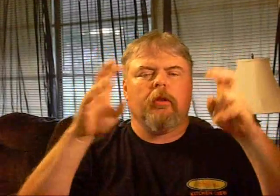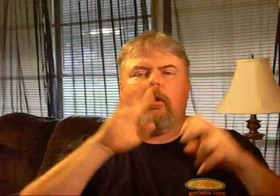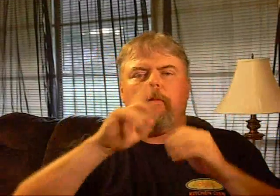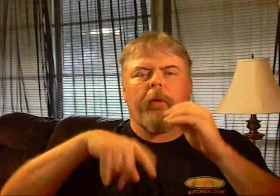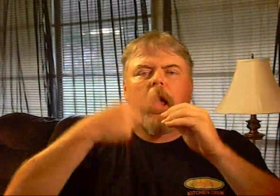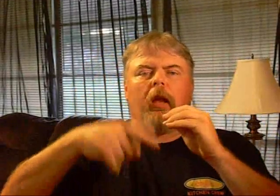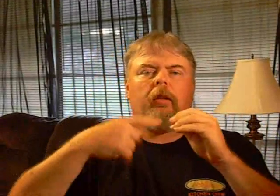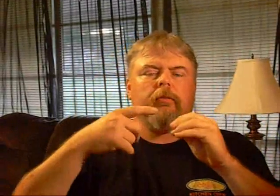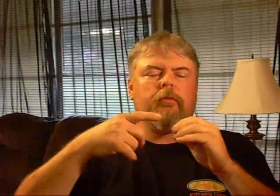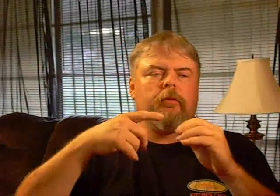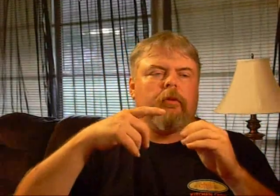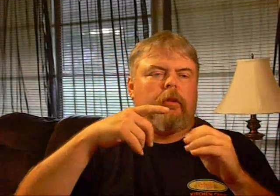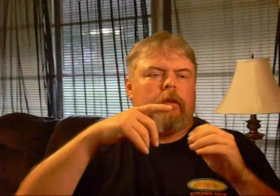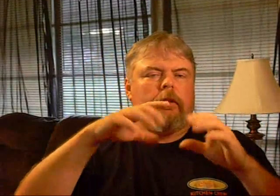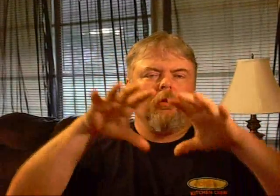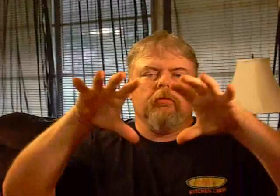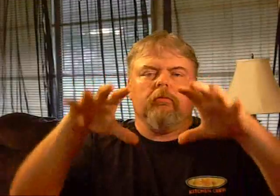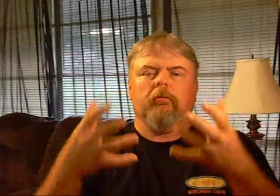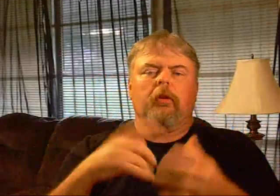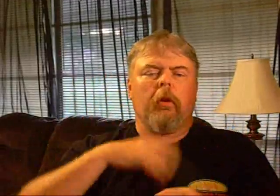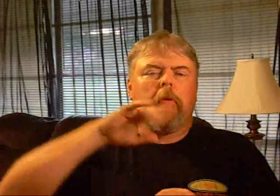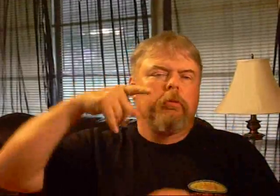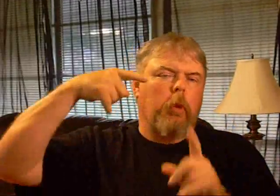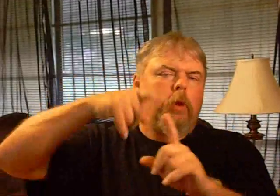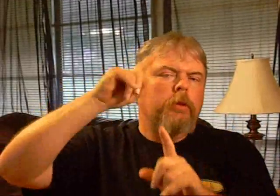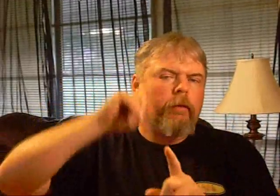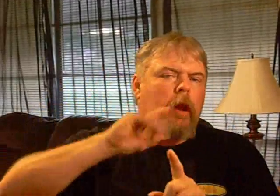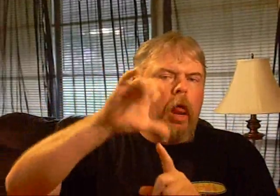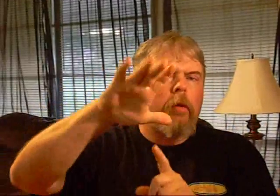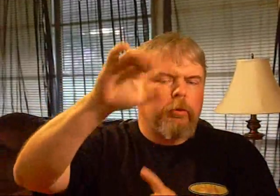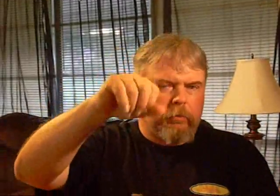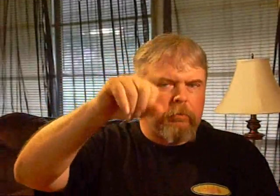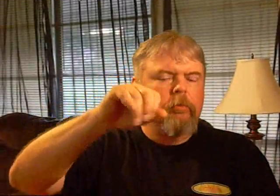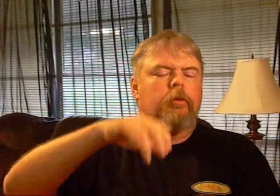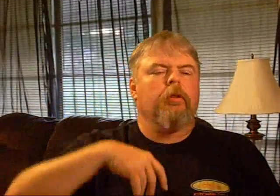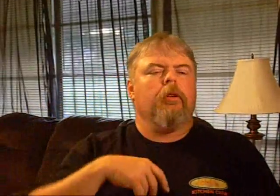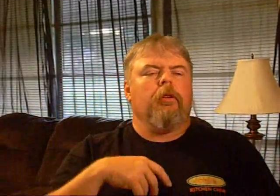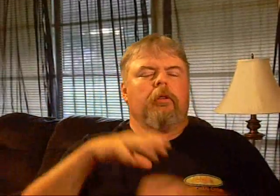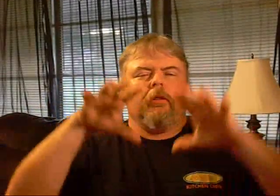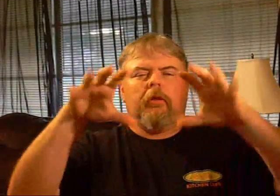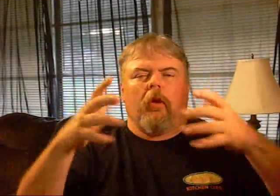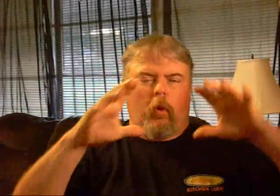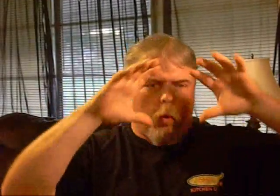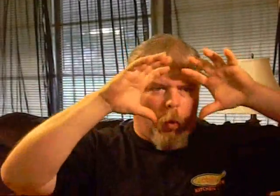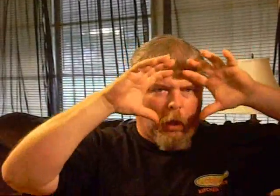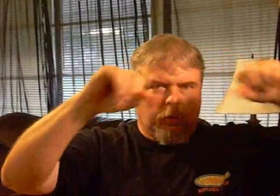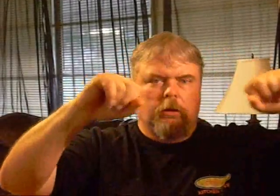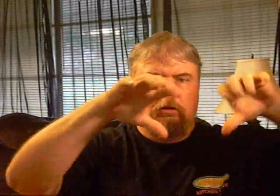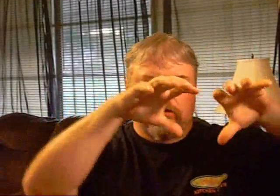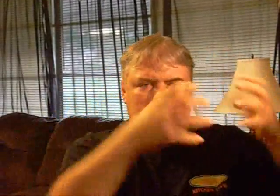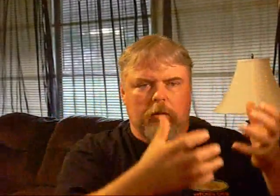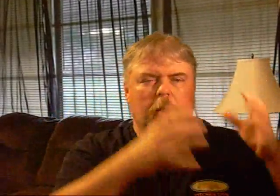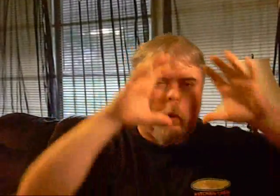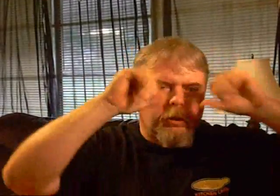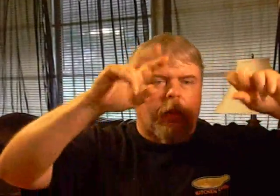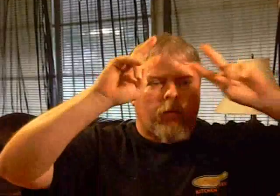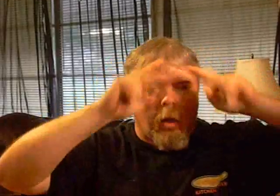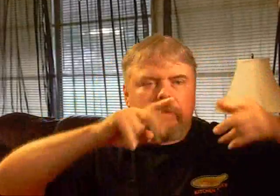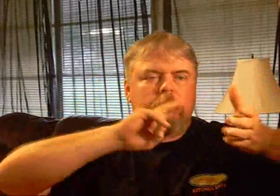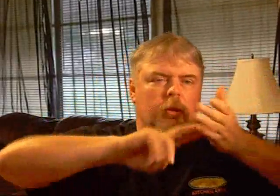to the big city, to the big stores to pay full price when you can go to Big City Fashions on Zero Street. You'll find designer fashions on sale